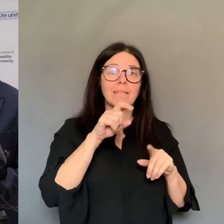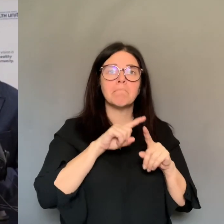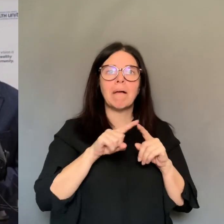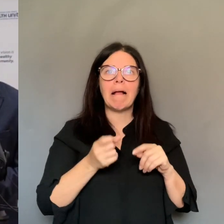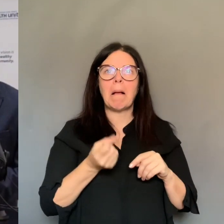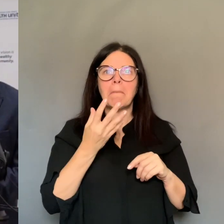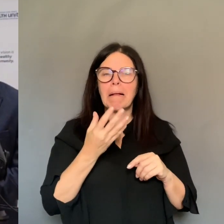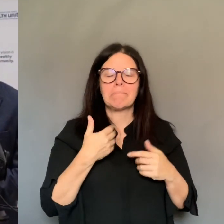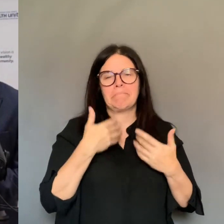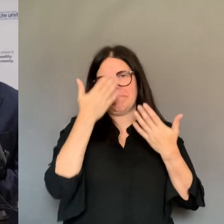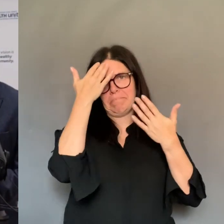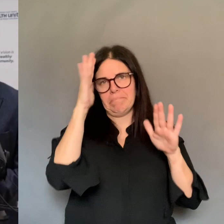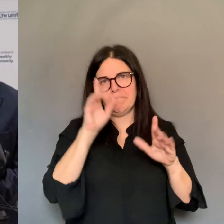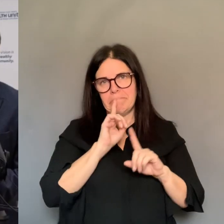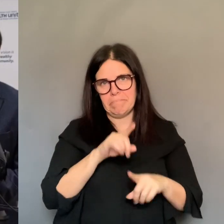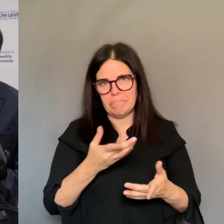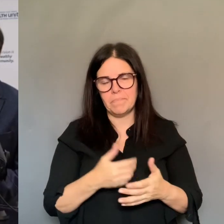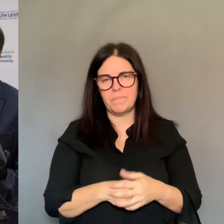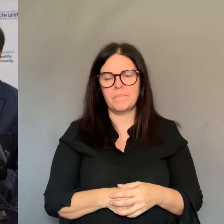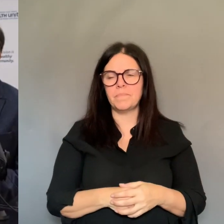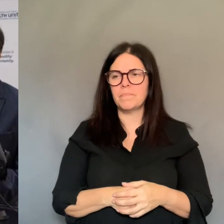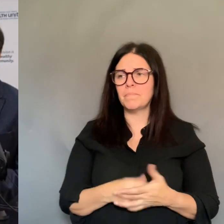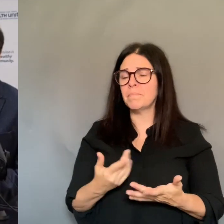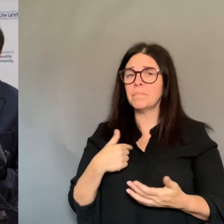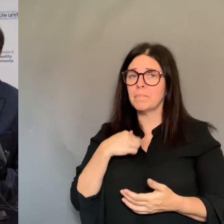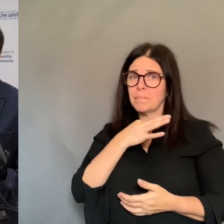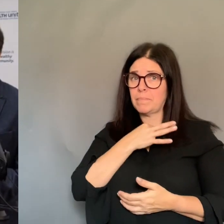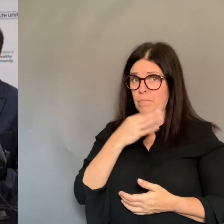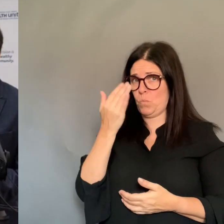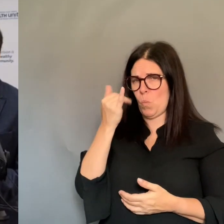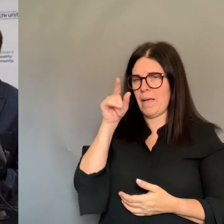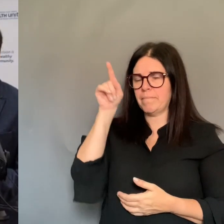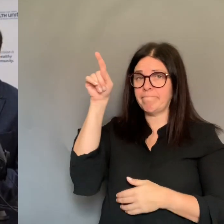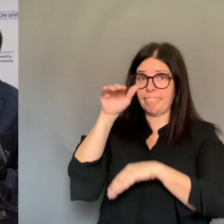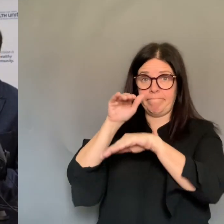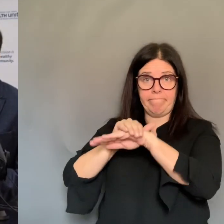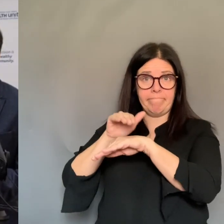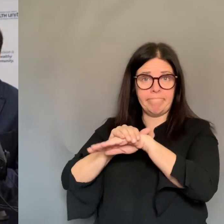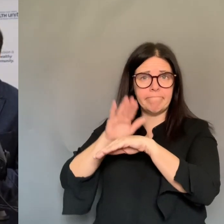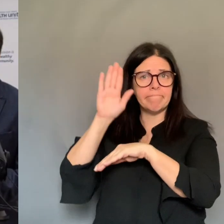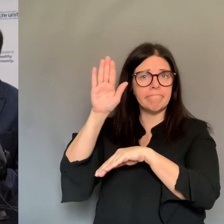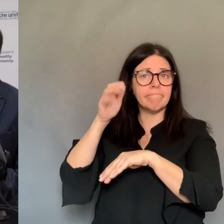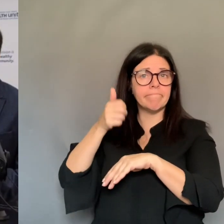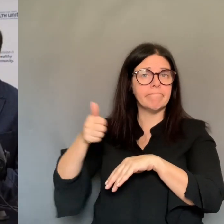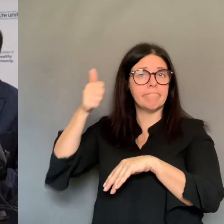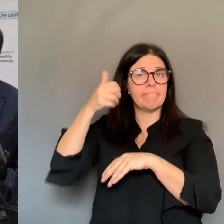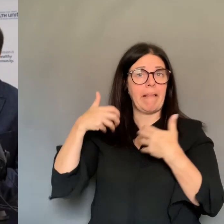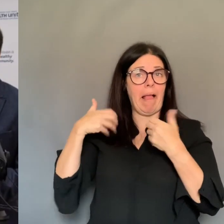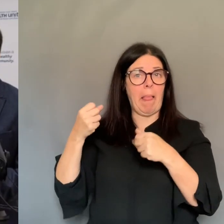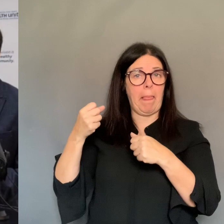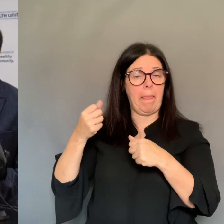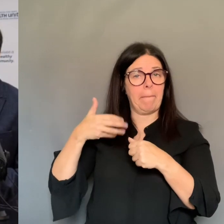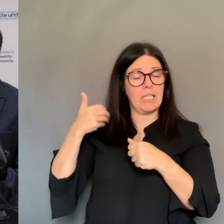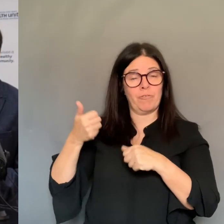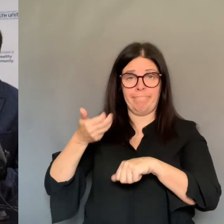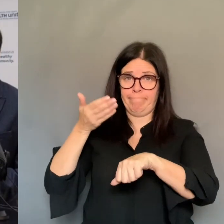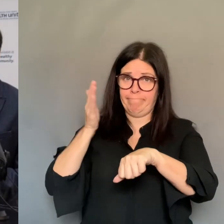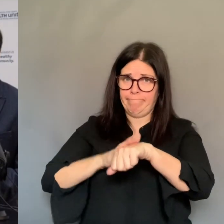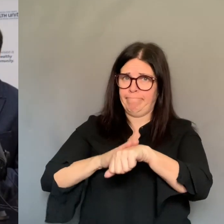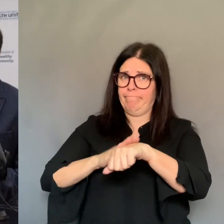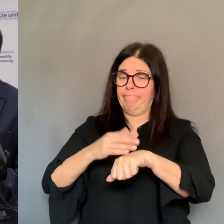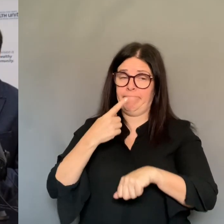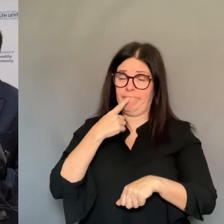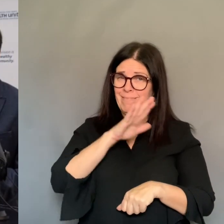that how many, but we do get those. The reason I ask is, in the UK, the health minister put out a warning to residents